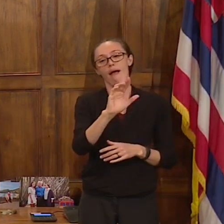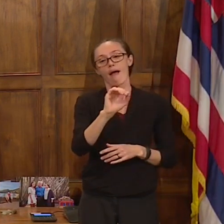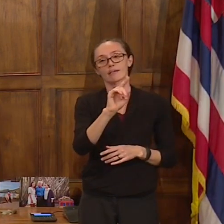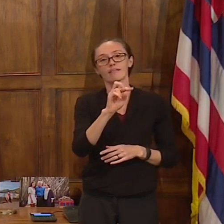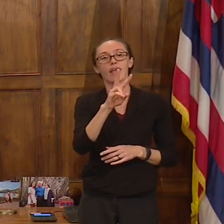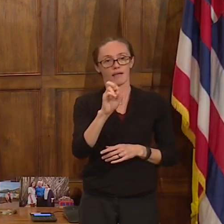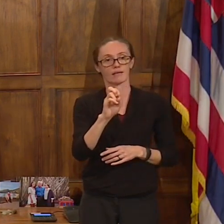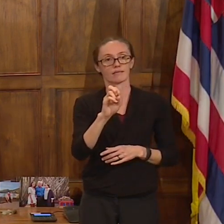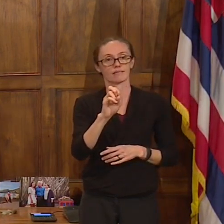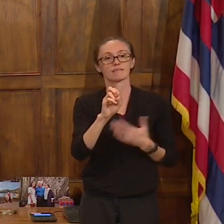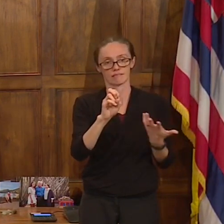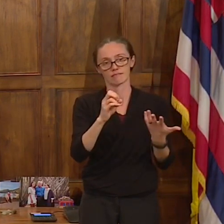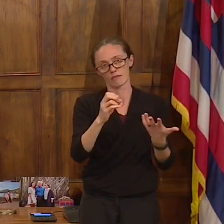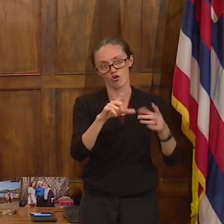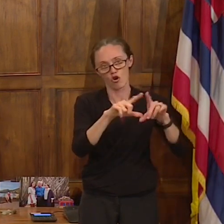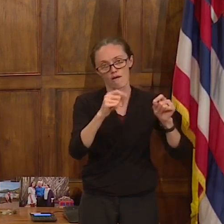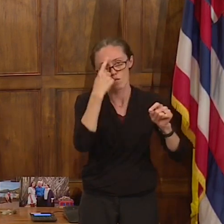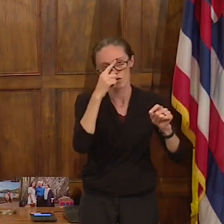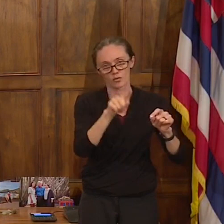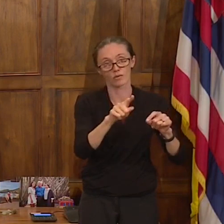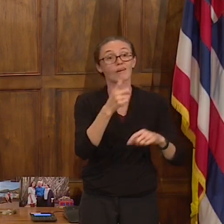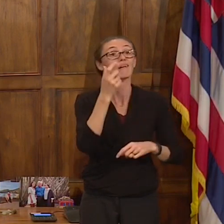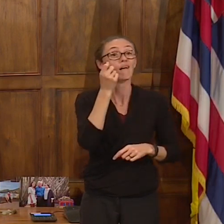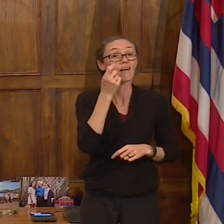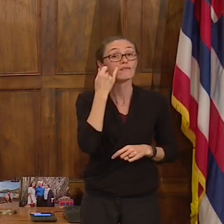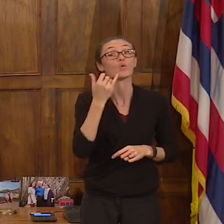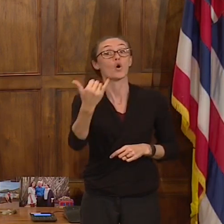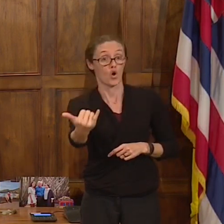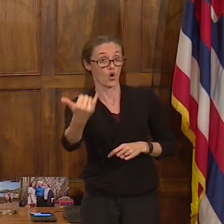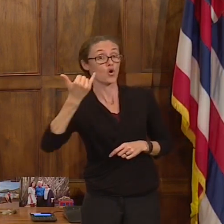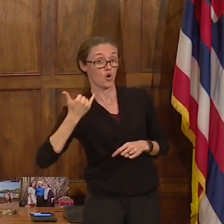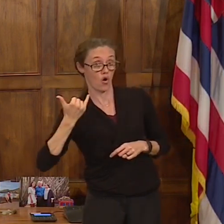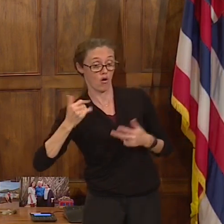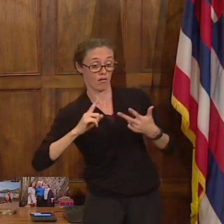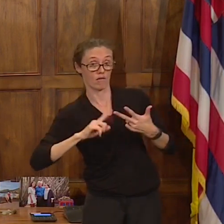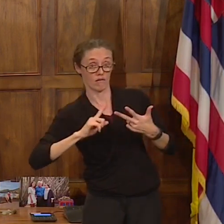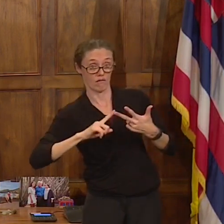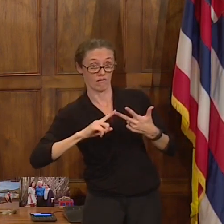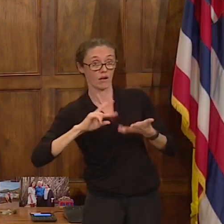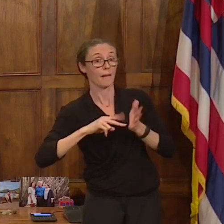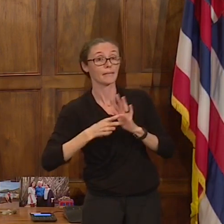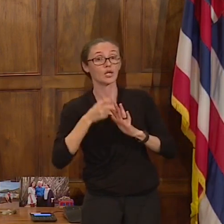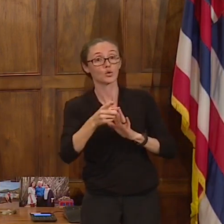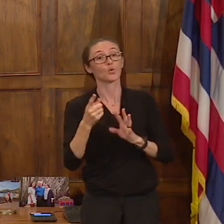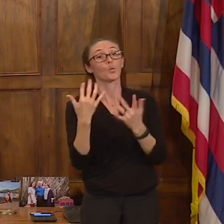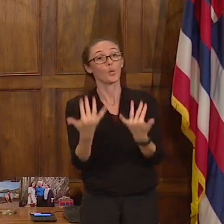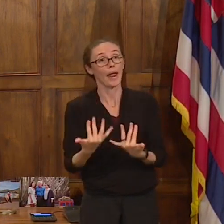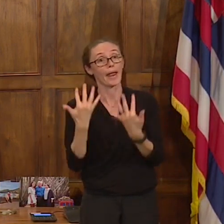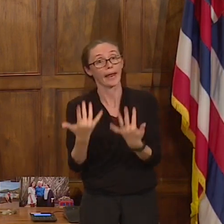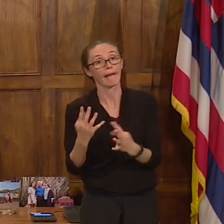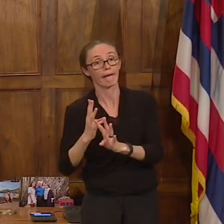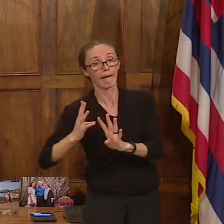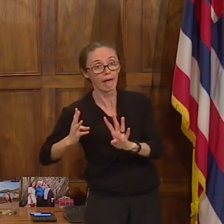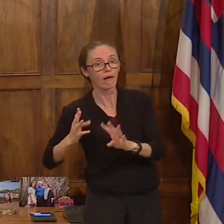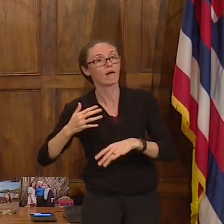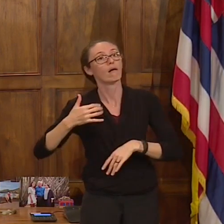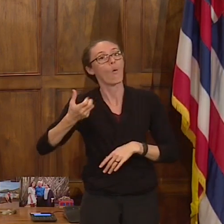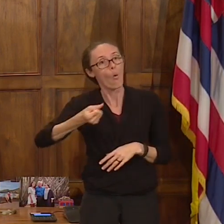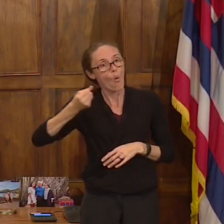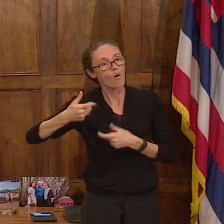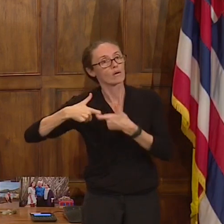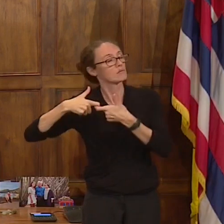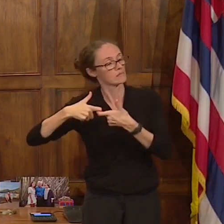you call our call center, you will not have to wait in line or be on hold on the activation line.